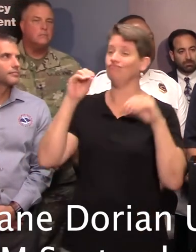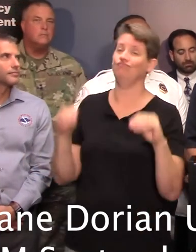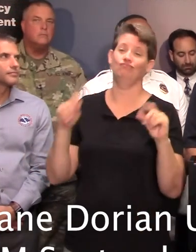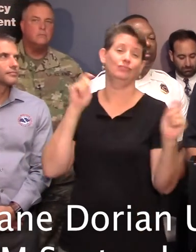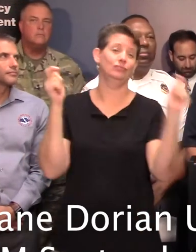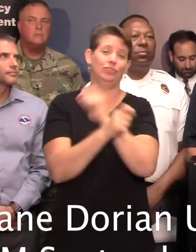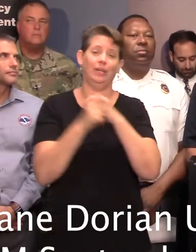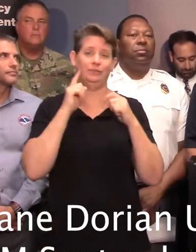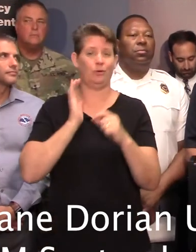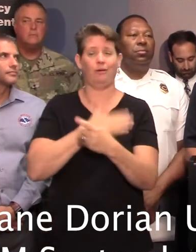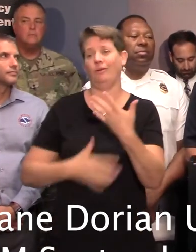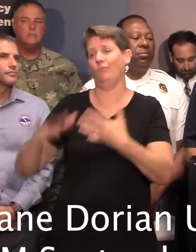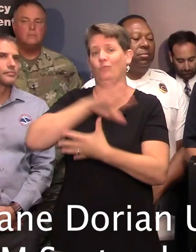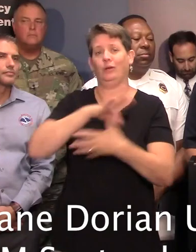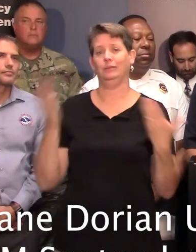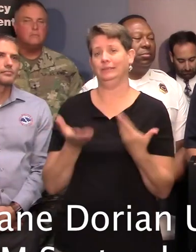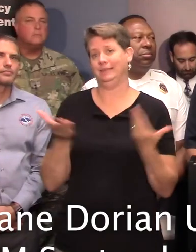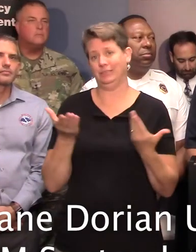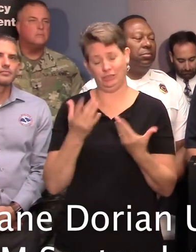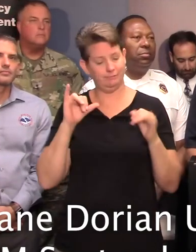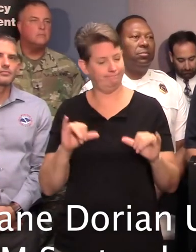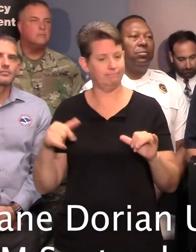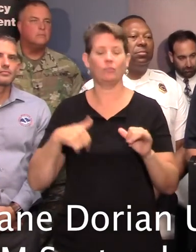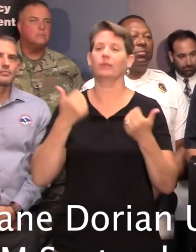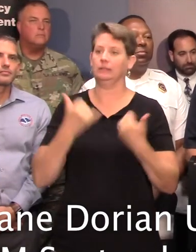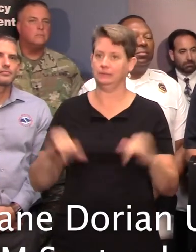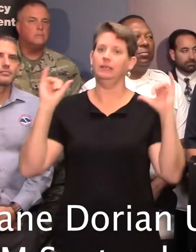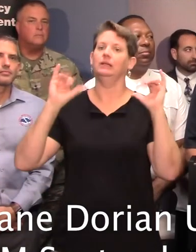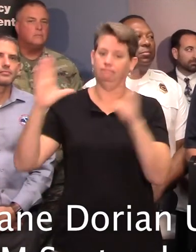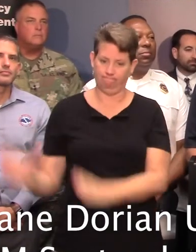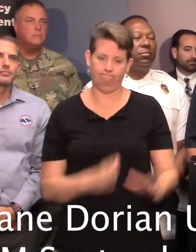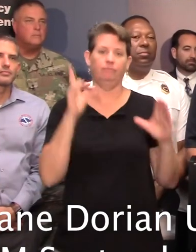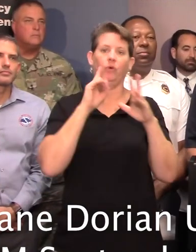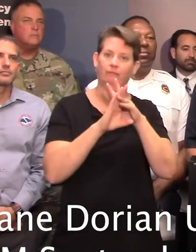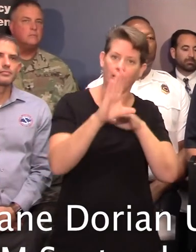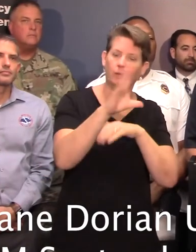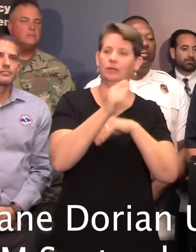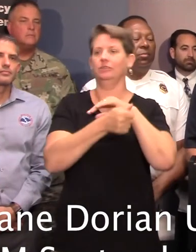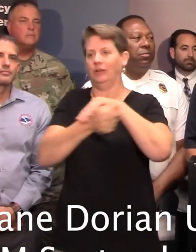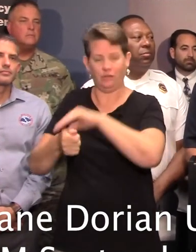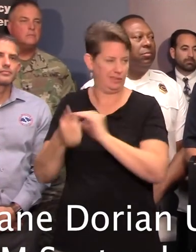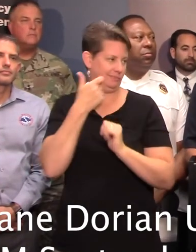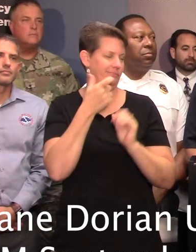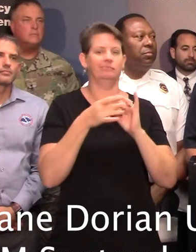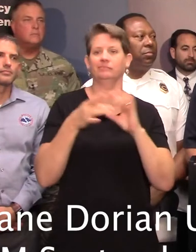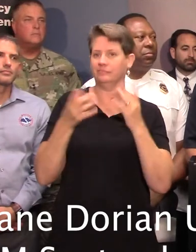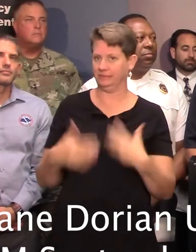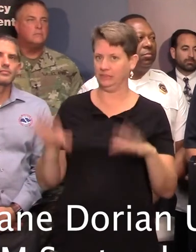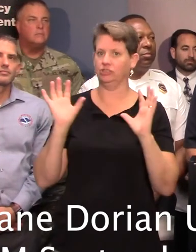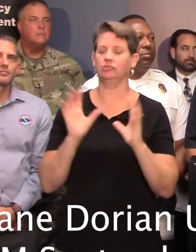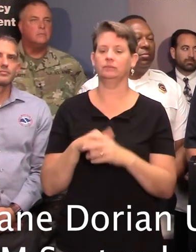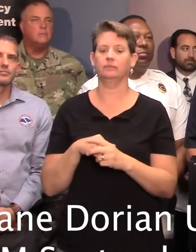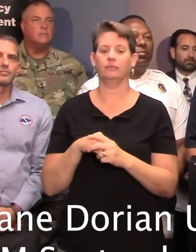priorities here at the State Emergency Operations Center. We're still executing evacuation and sheltering operations, as you've heard earlier, but at the